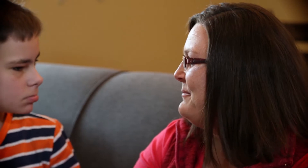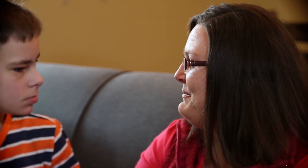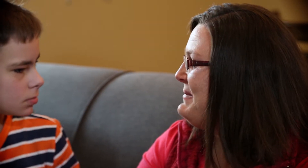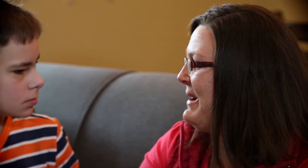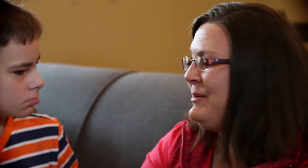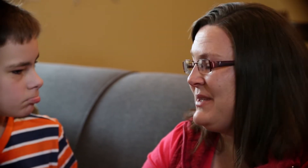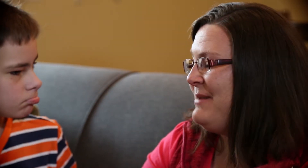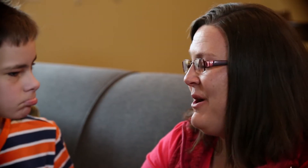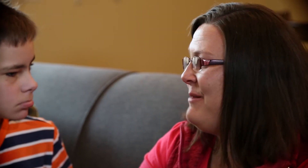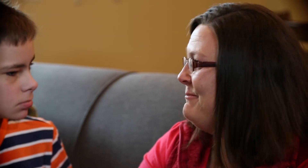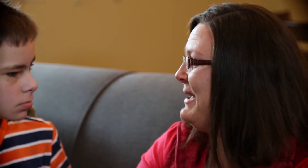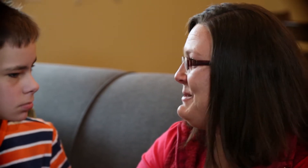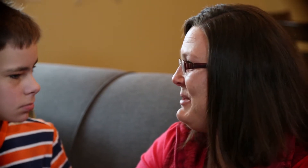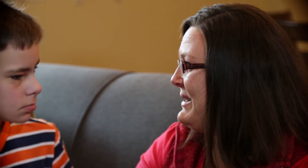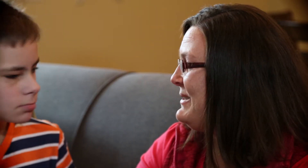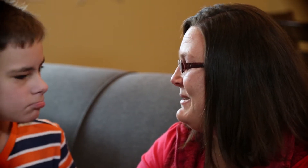And having him sign ball, that was a big deal.